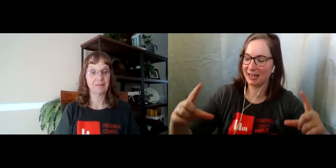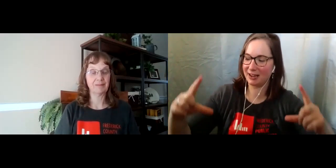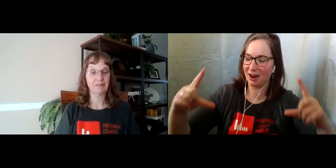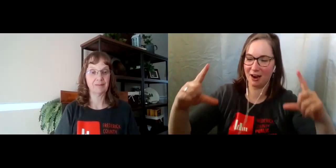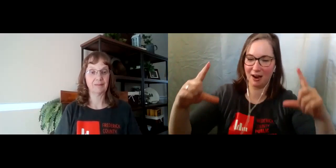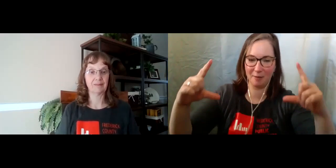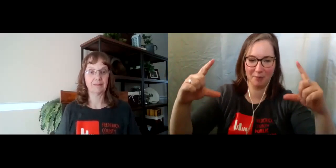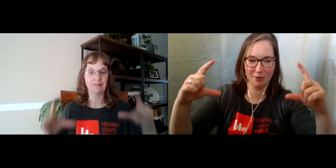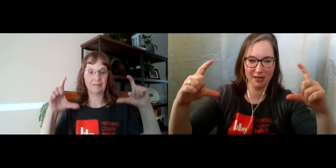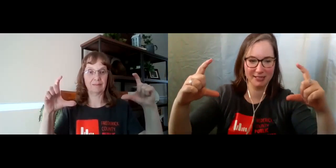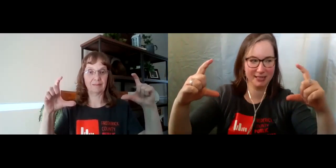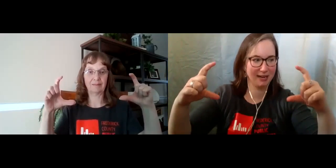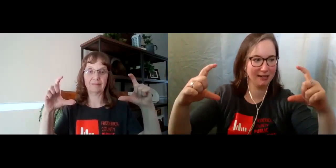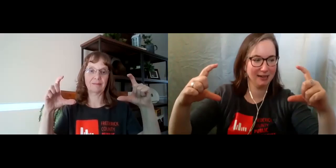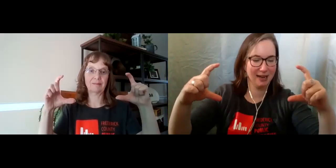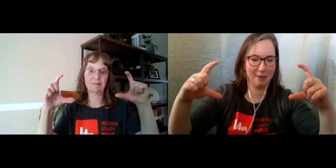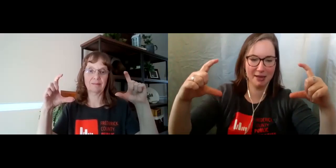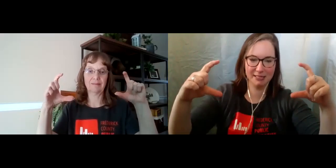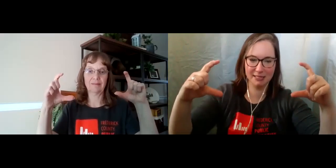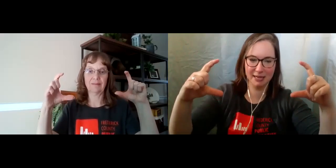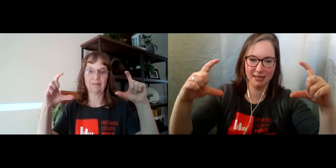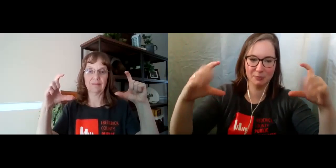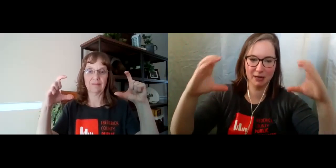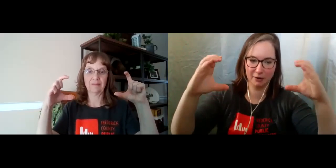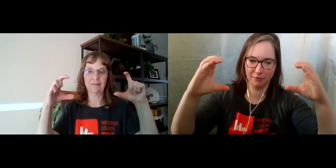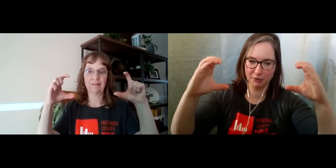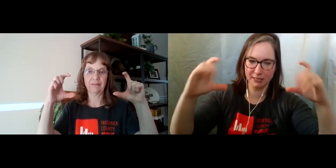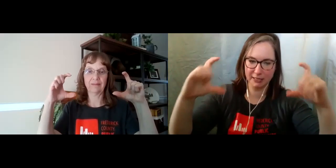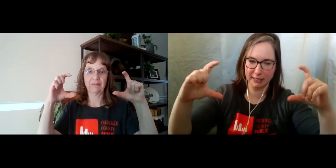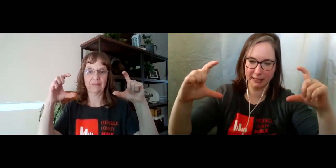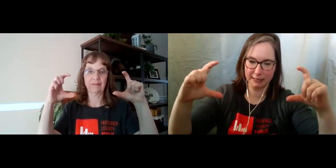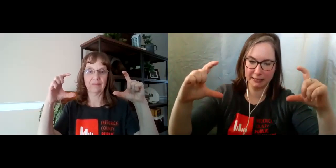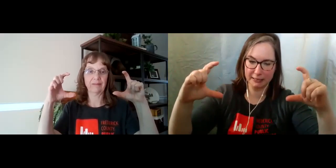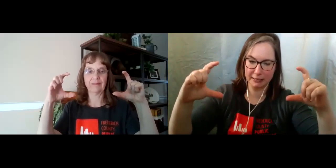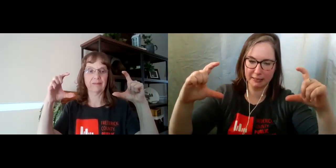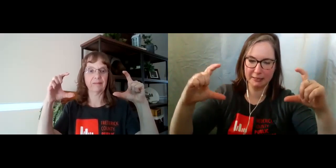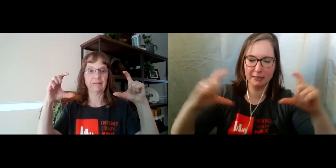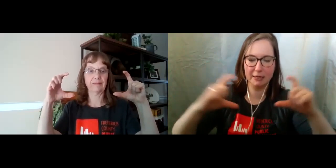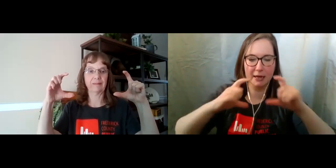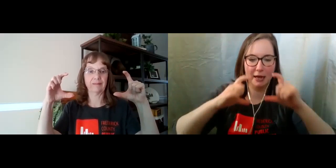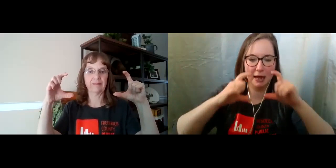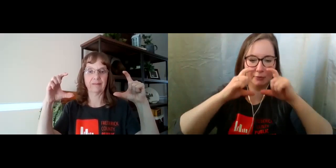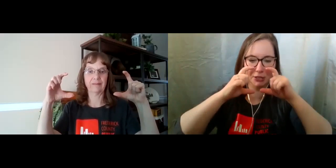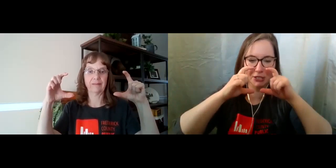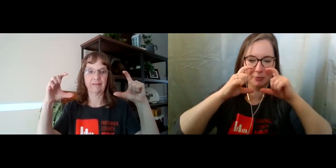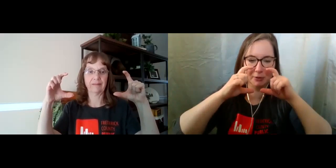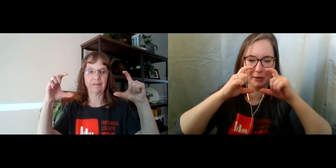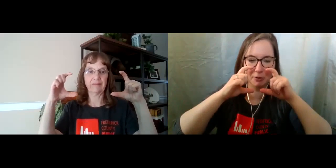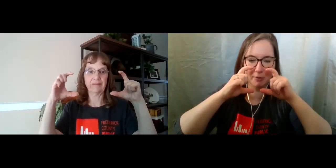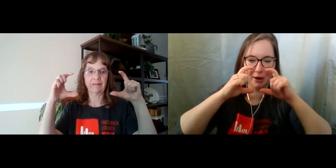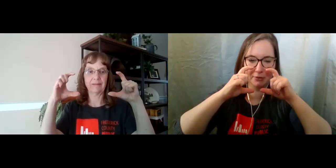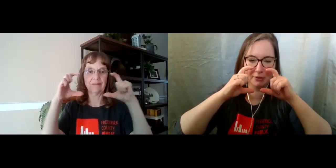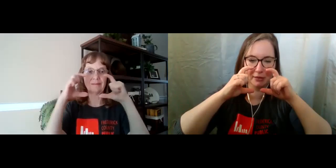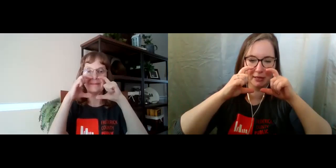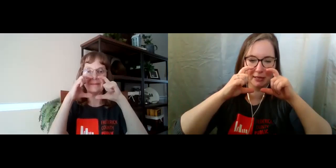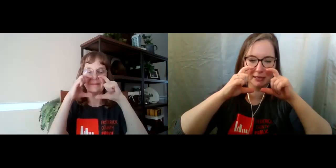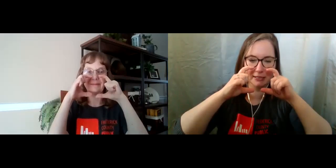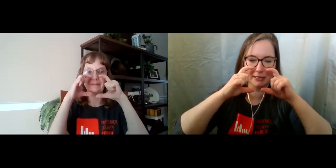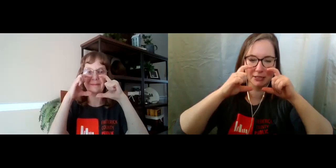both hands again and make C's, but not a full C, like C's like this. And we're just going to bring it up to our mouth like this and just